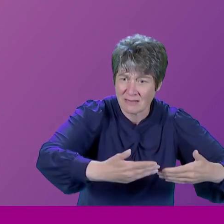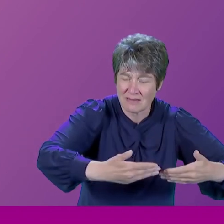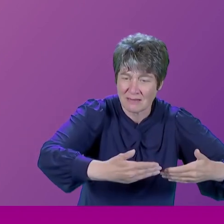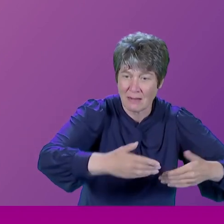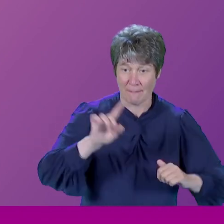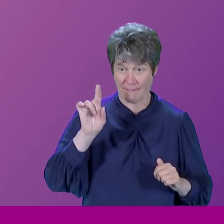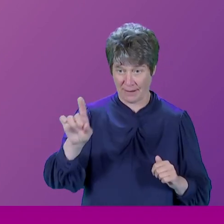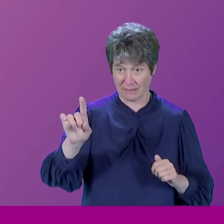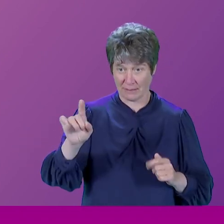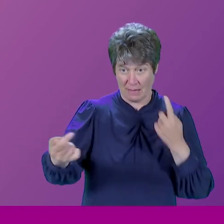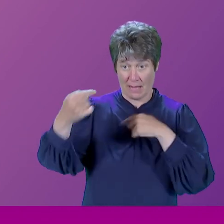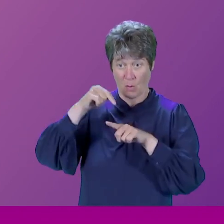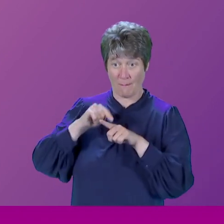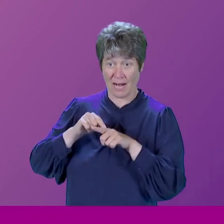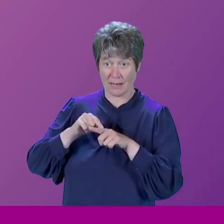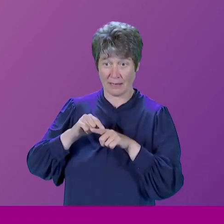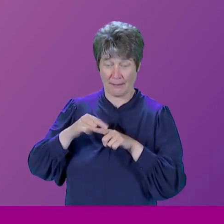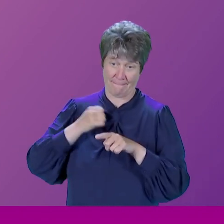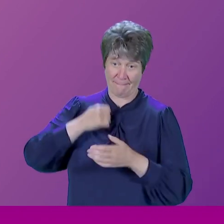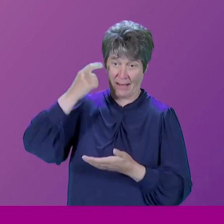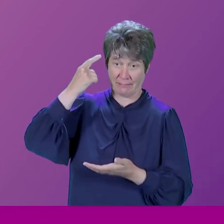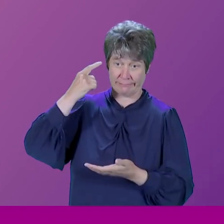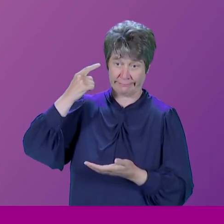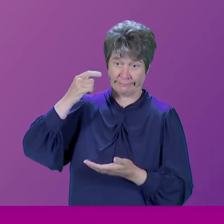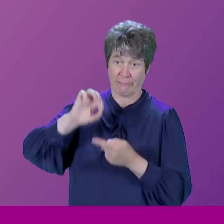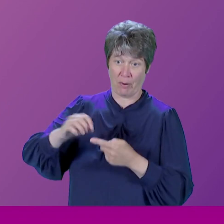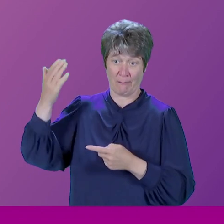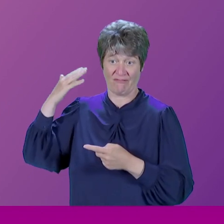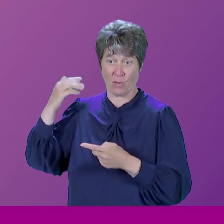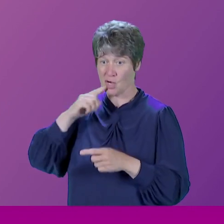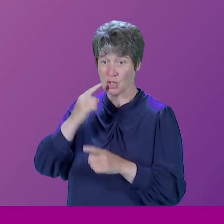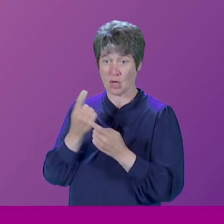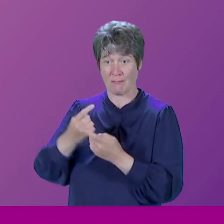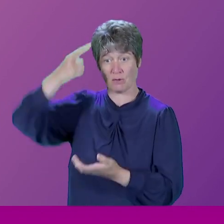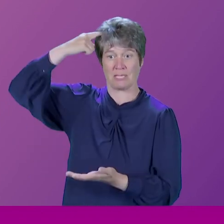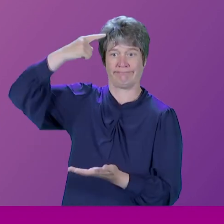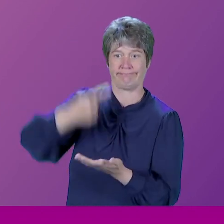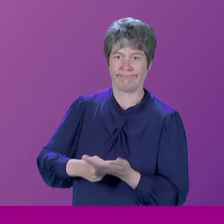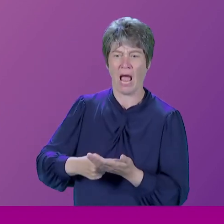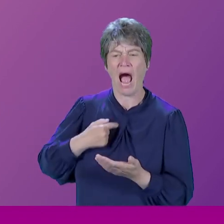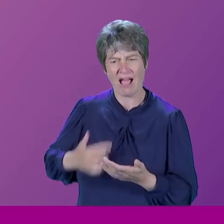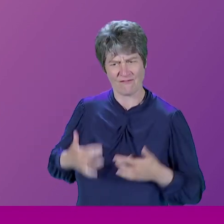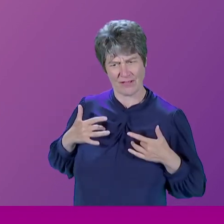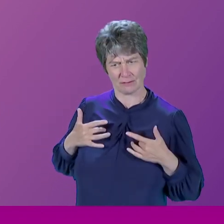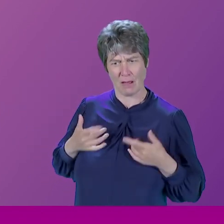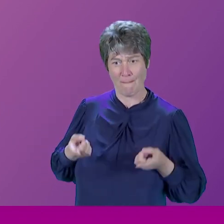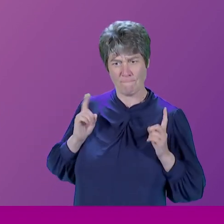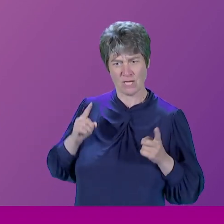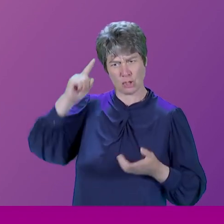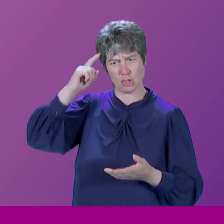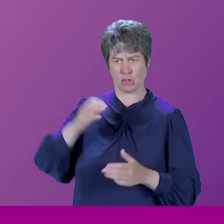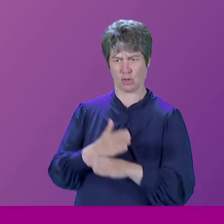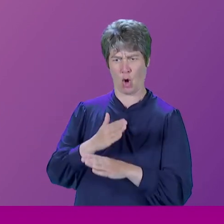go back to the point I made earlier about decision making. I thought the job of a minister was to make a decision.